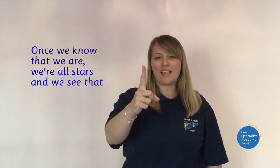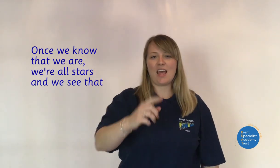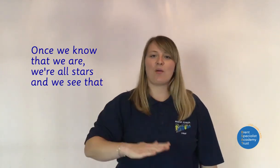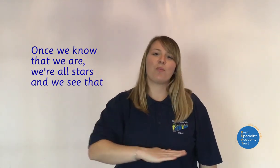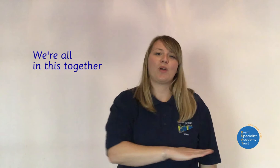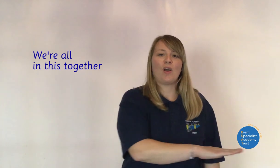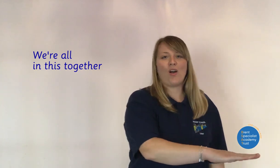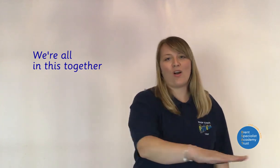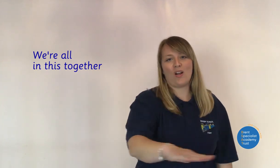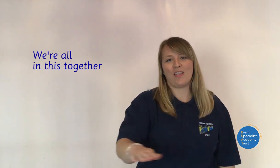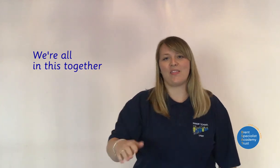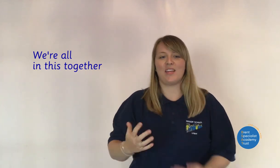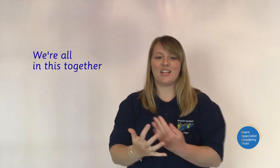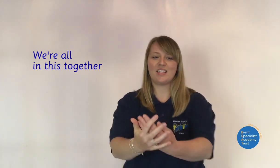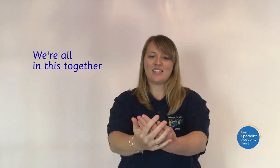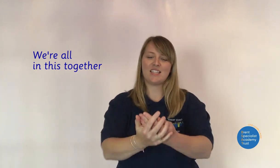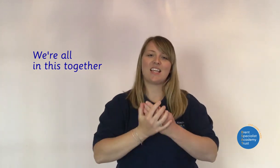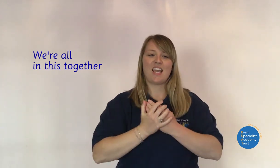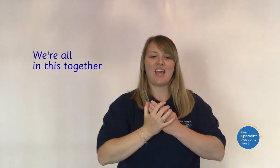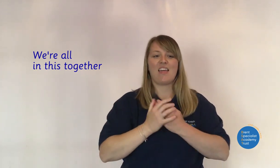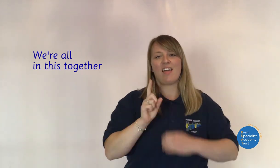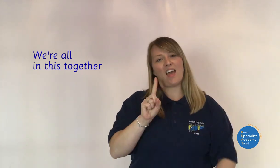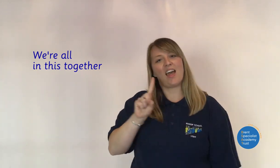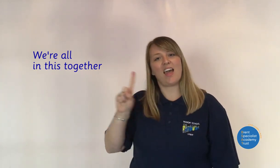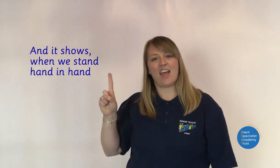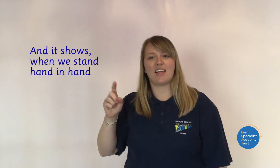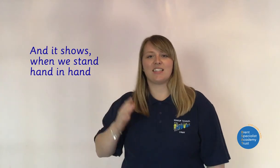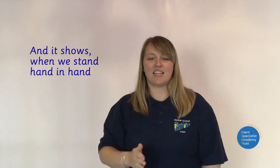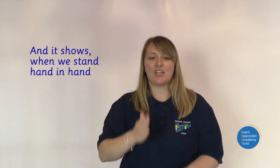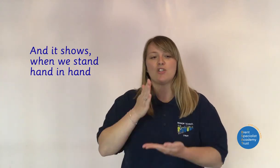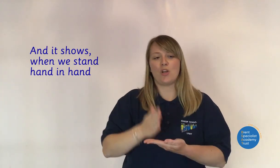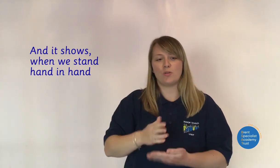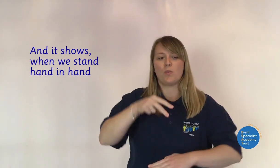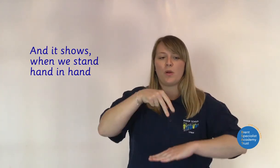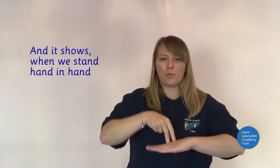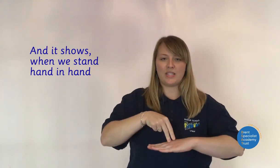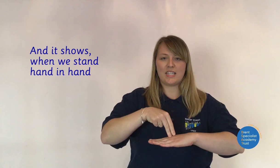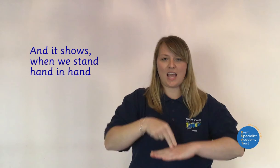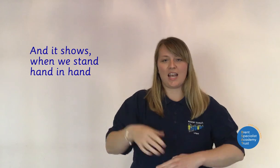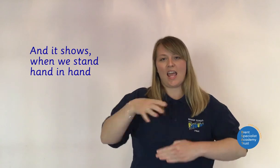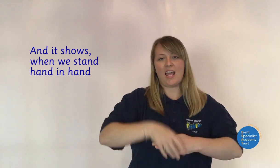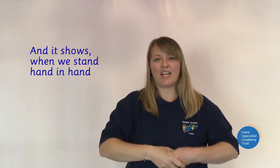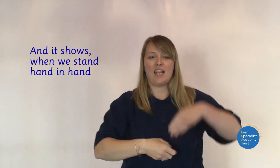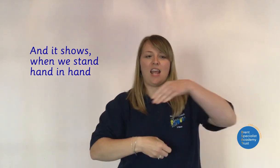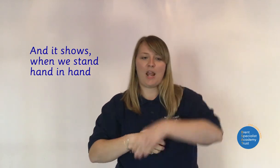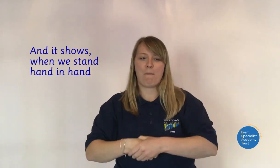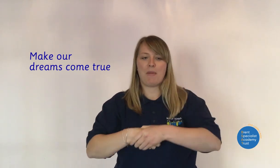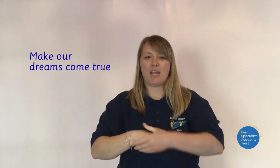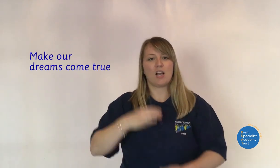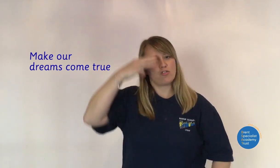that We're all in this together And it shows when we stand hand in hand Make our